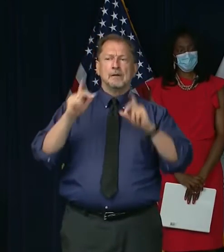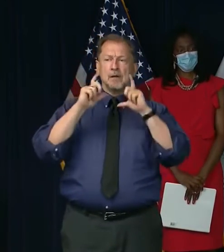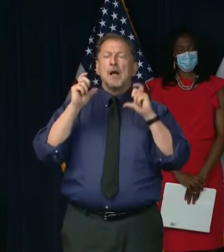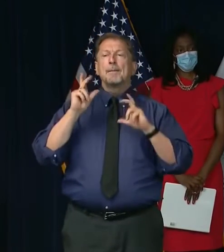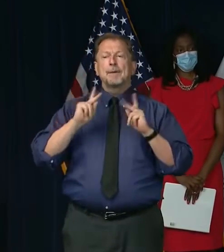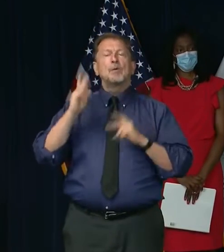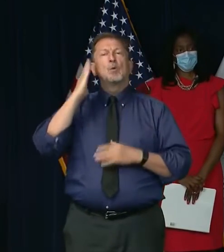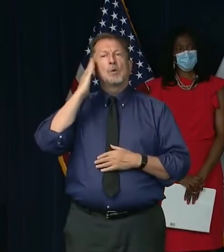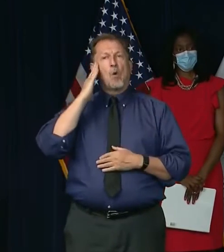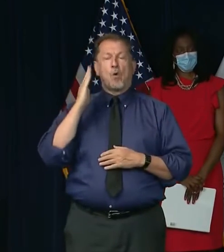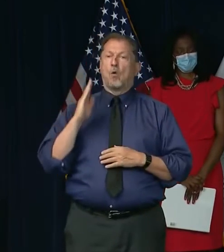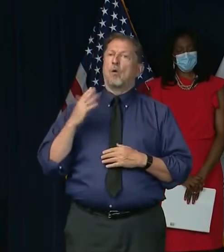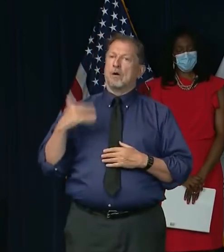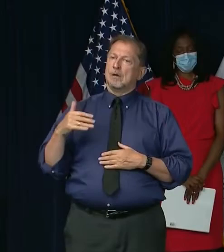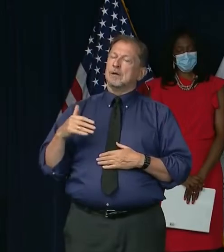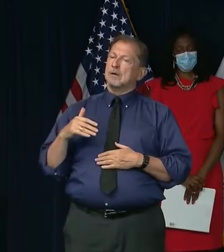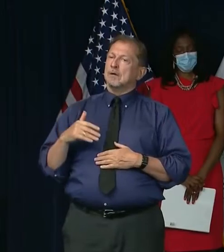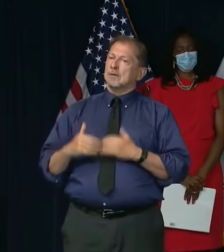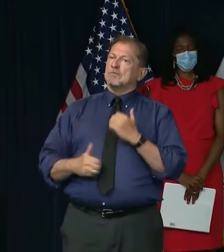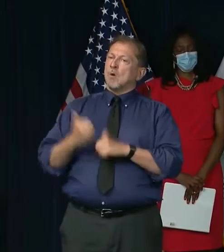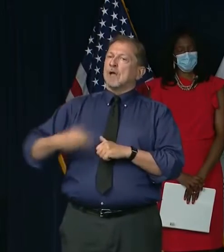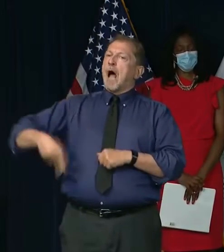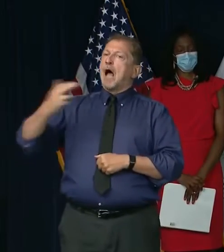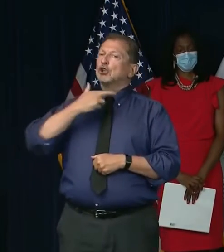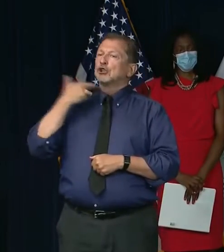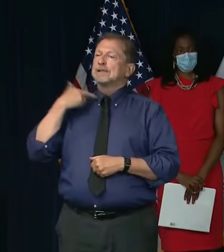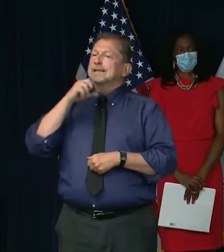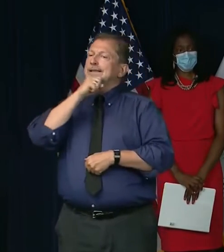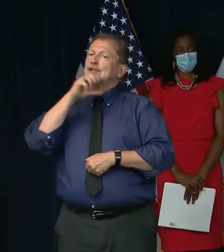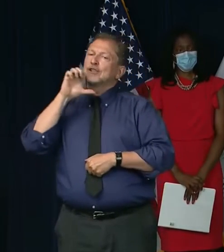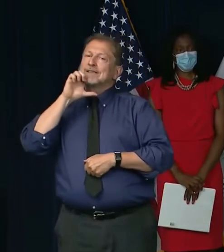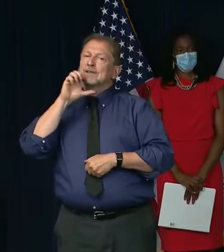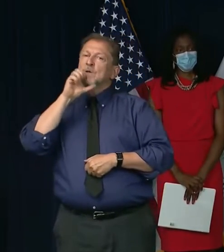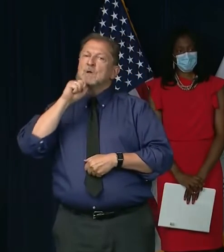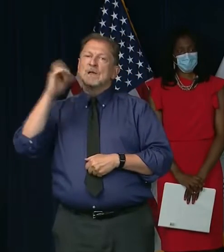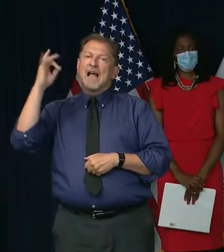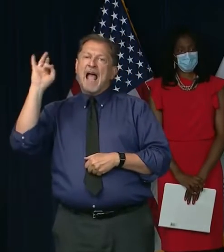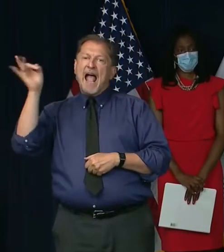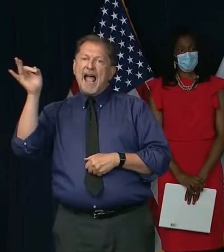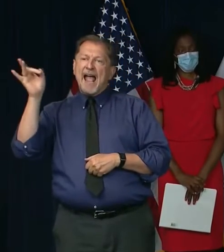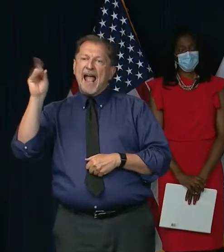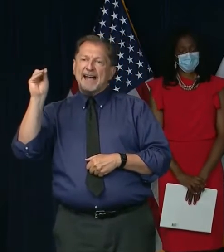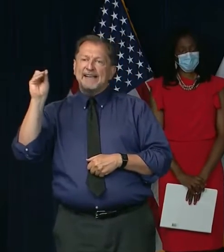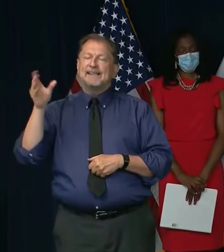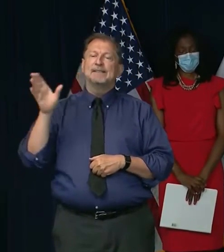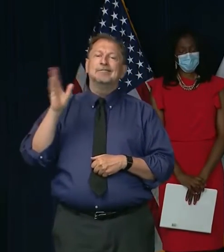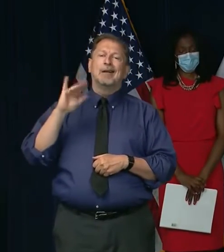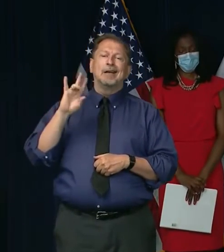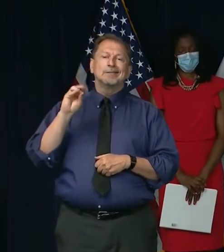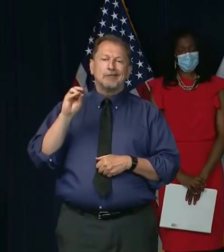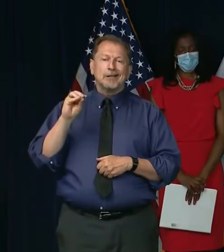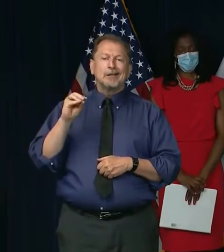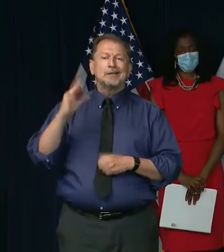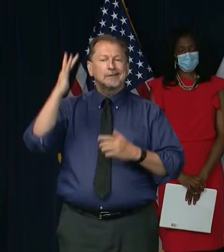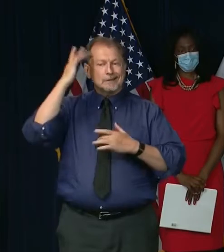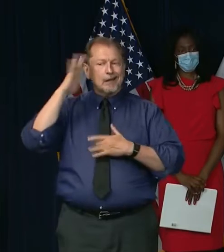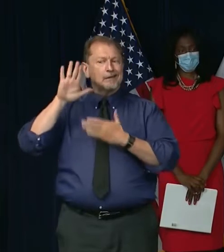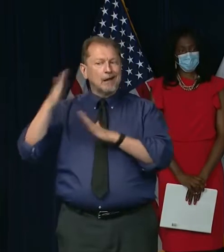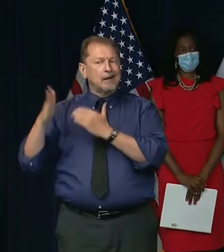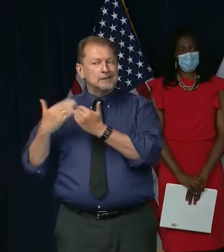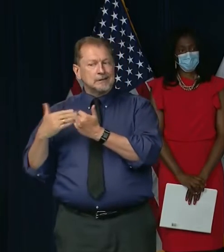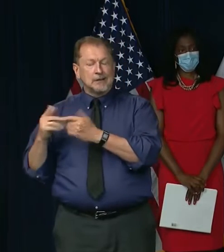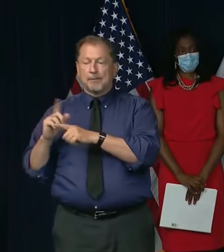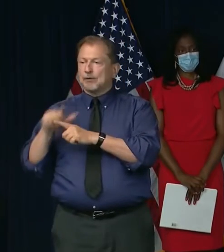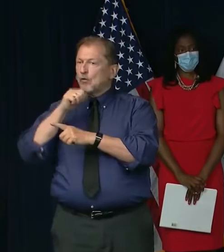seniors because it's had such a devastating effect on people who are over 80, over 70, and so on. But we